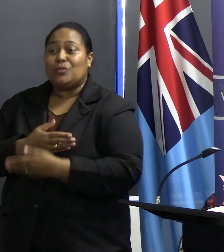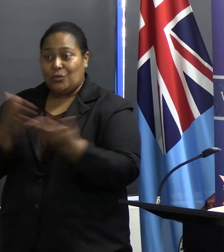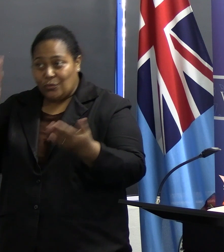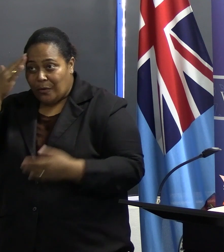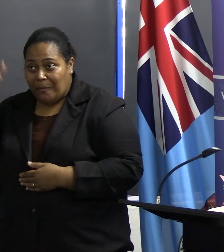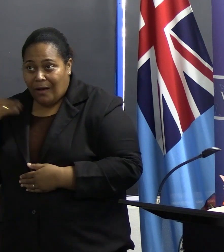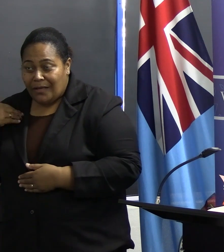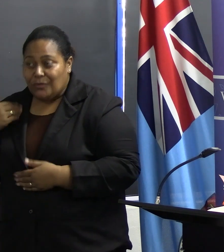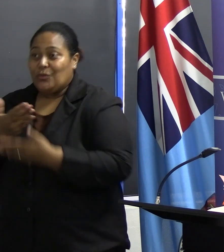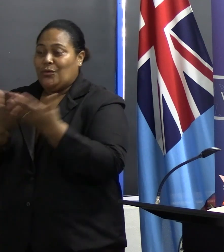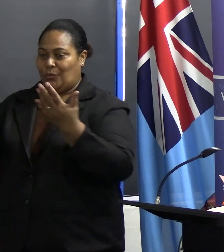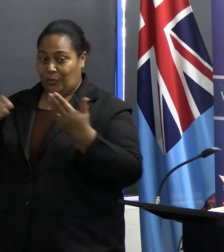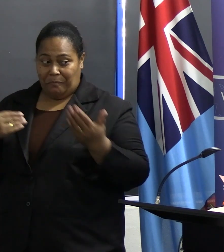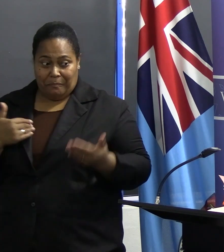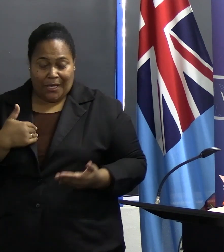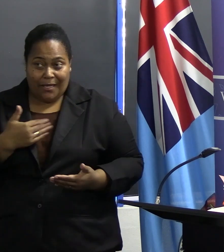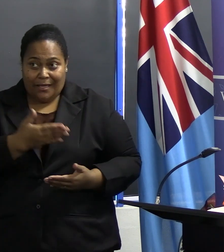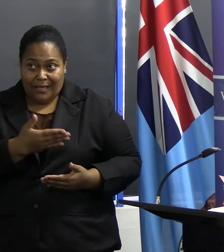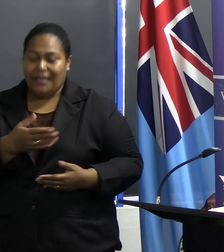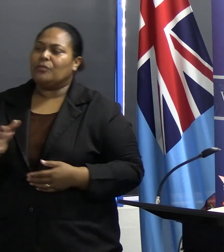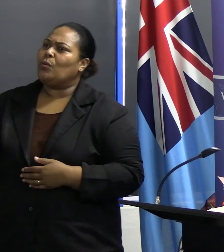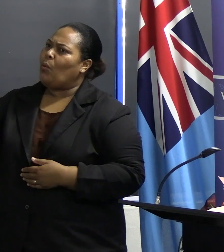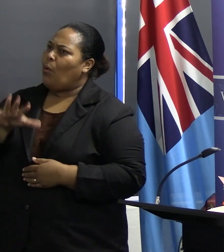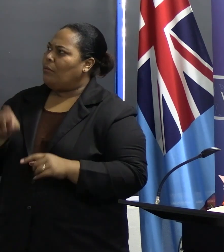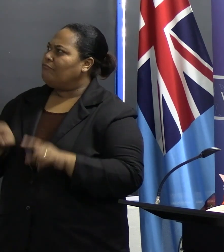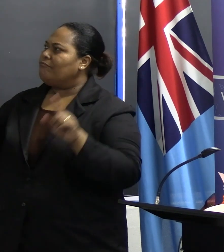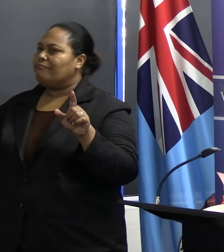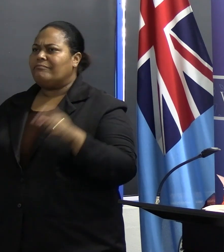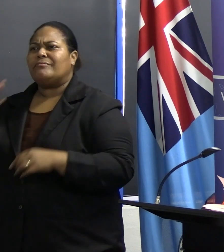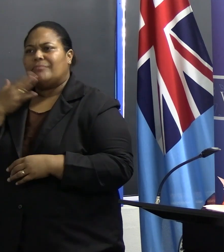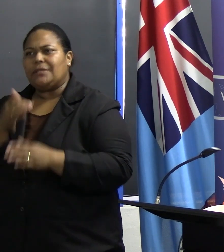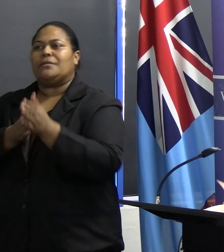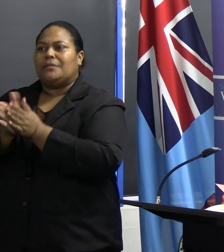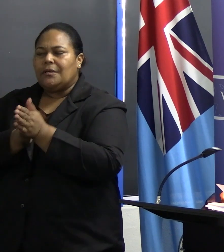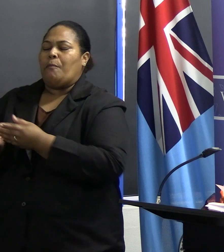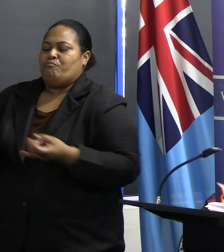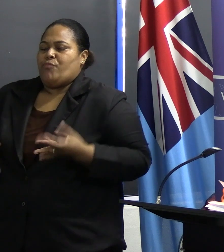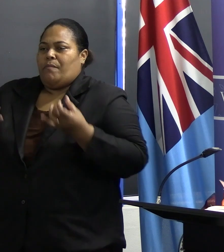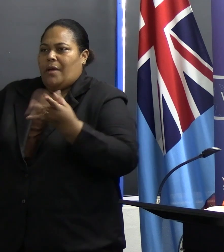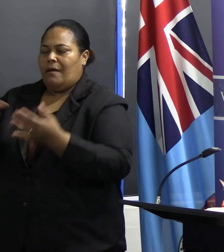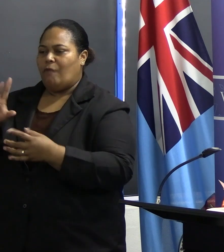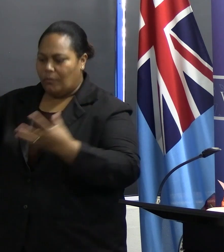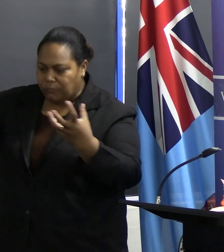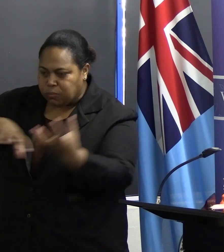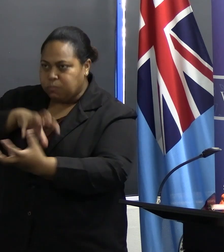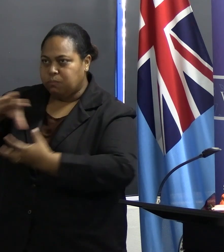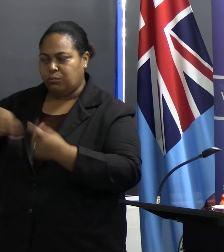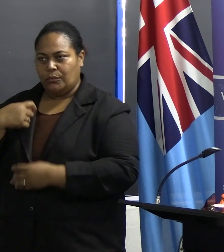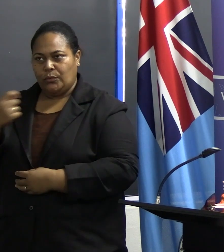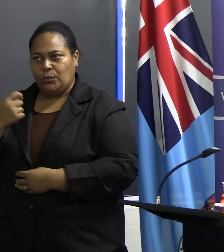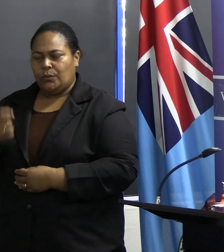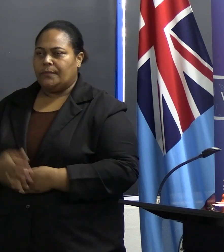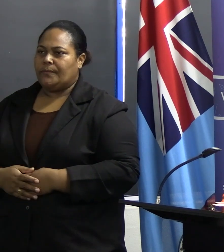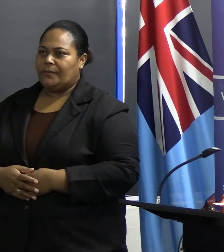me, and to everyone out there to be prepared and gear up for the upcoming cyclone season. Ladies and gentlemen, it would be